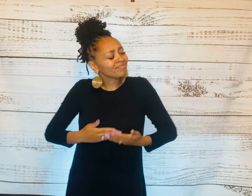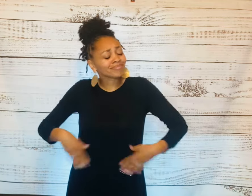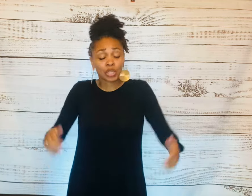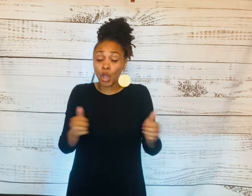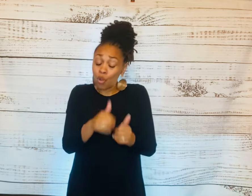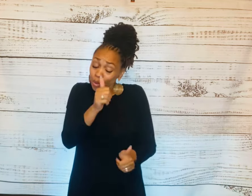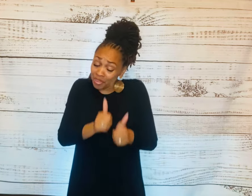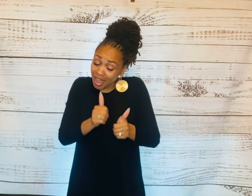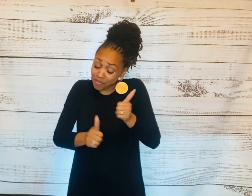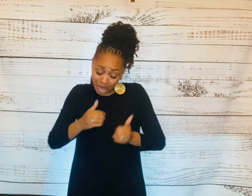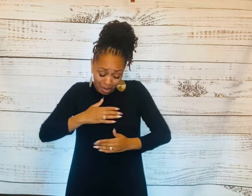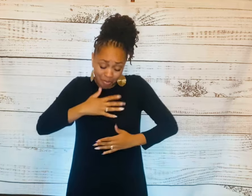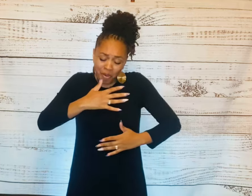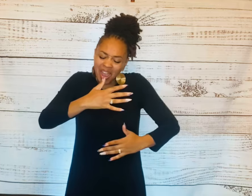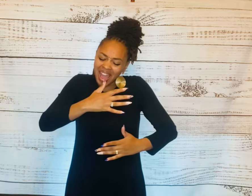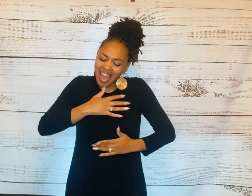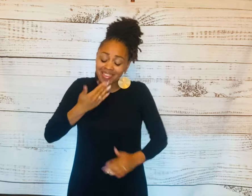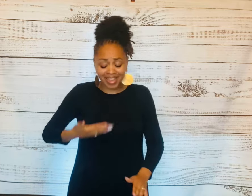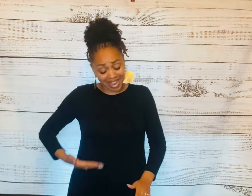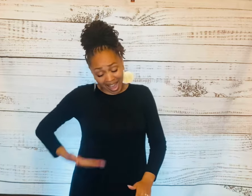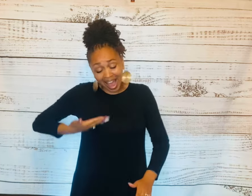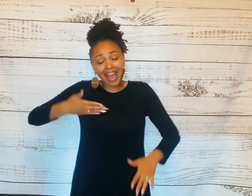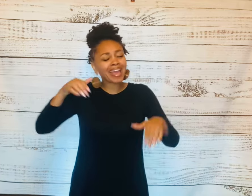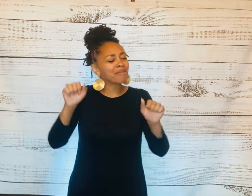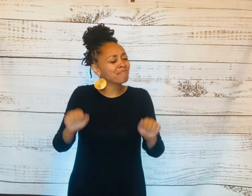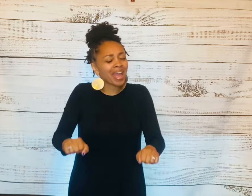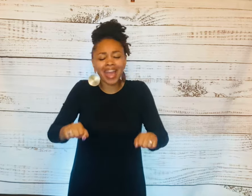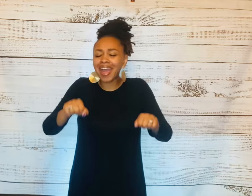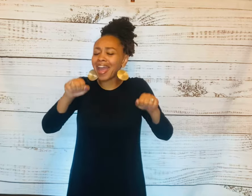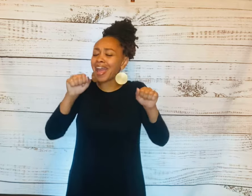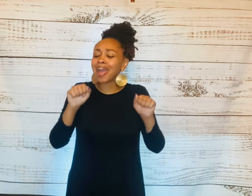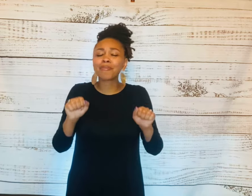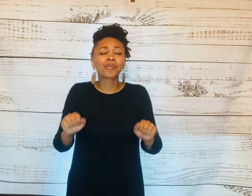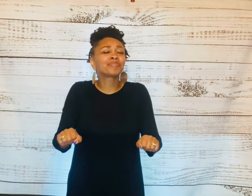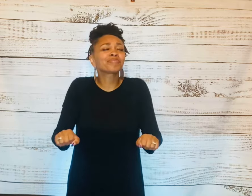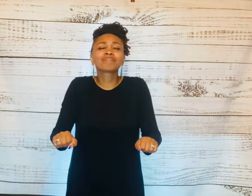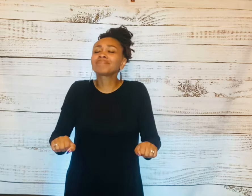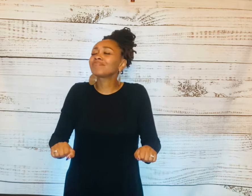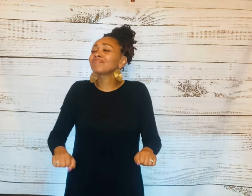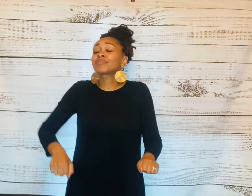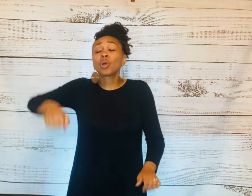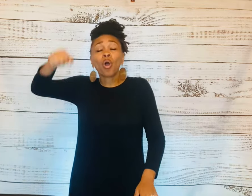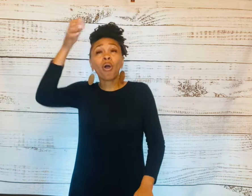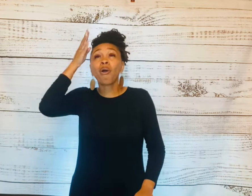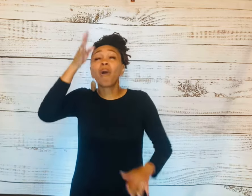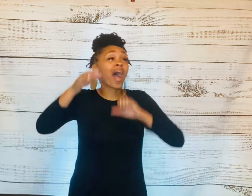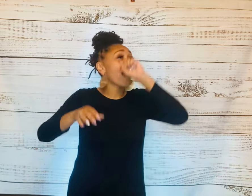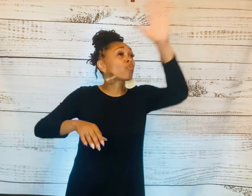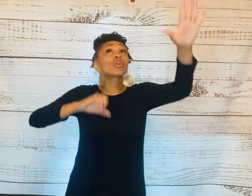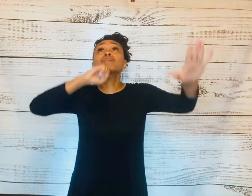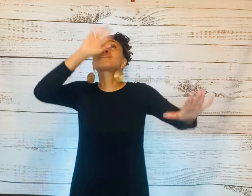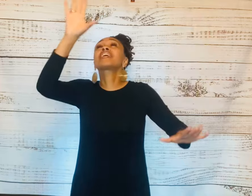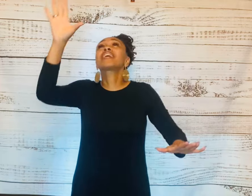With every breath that I am enabled Oh, I will sing